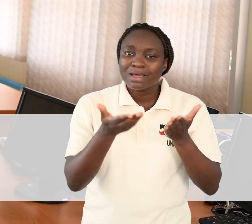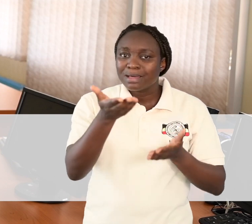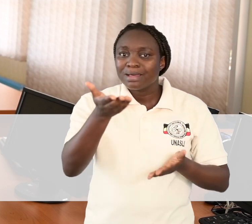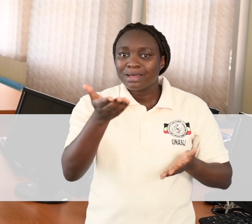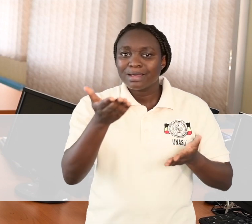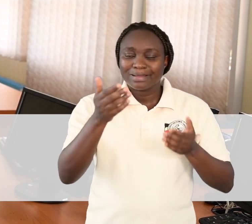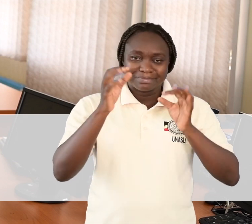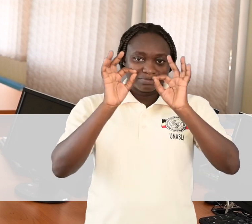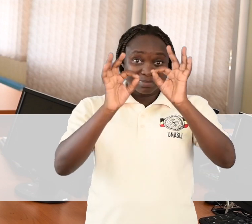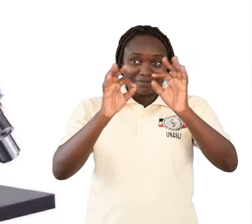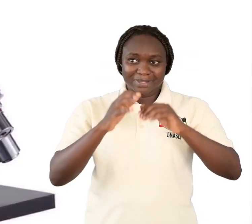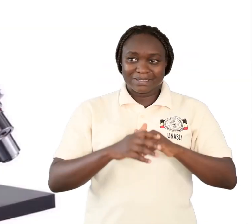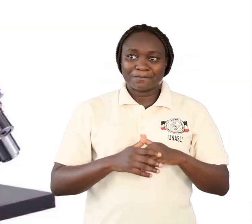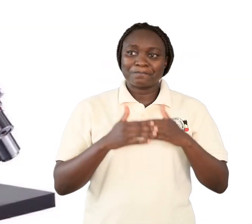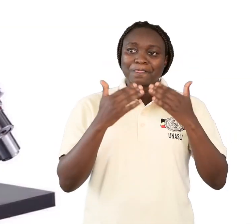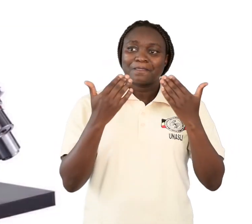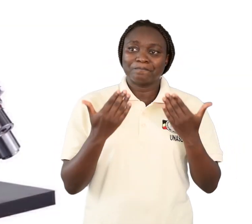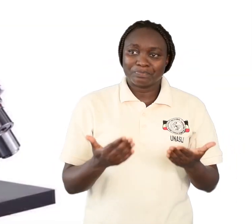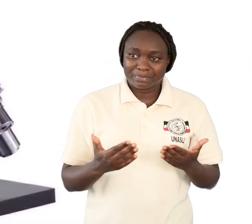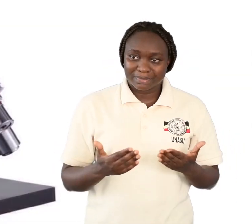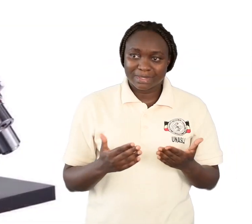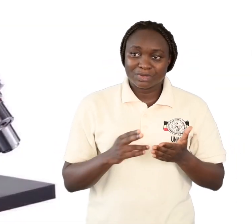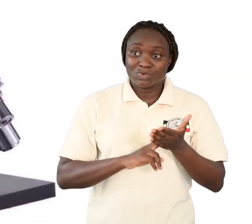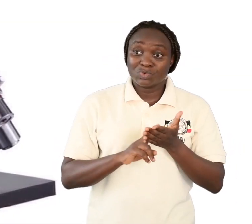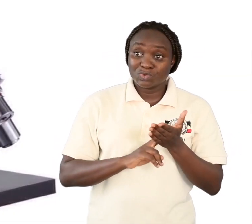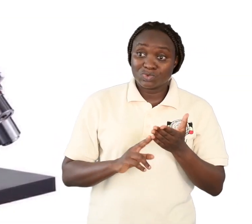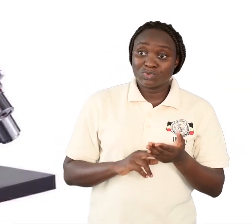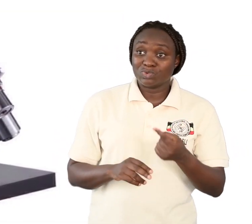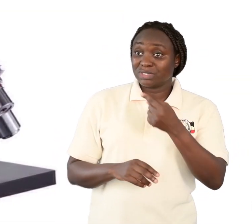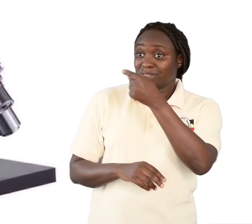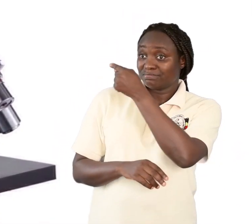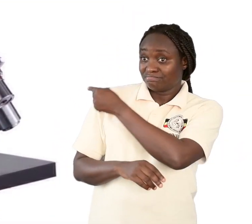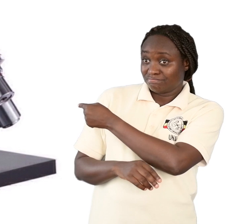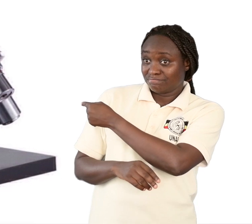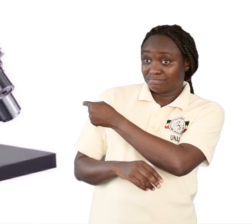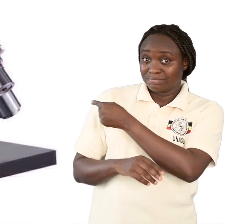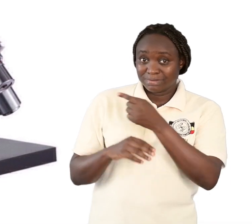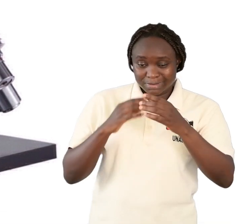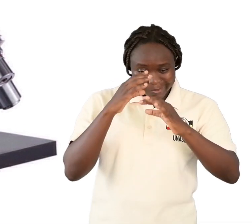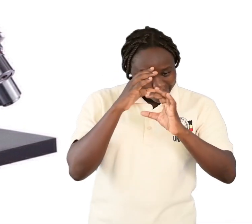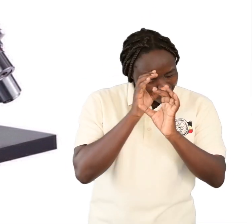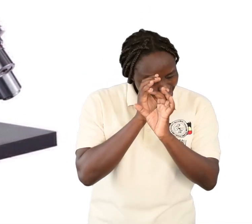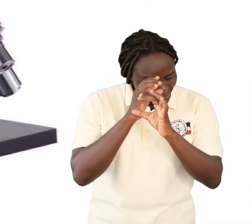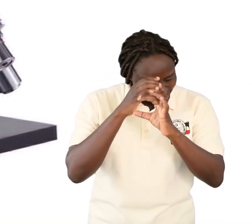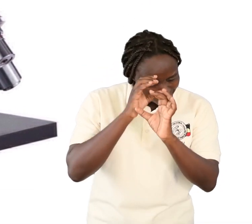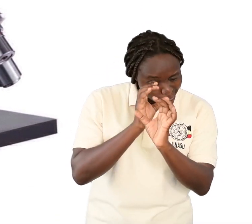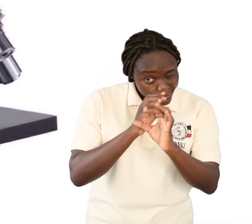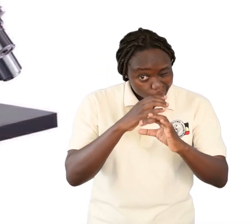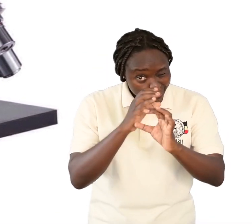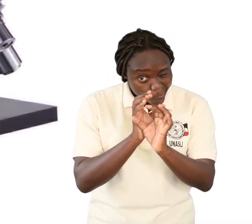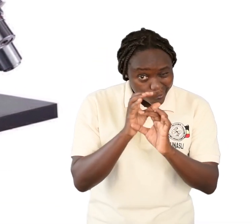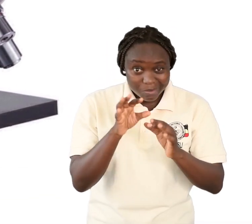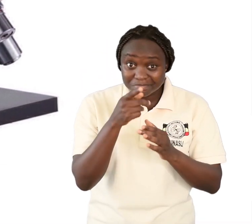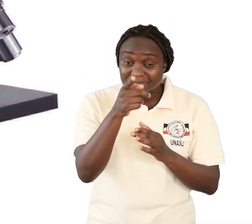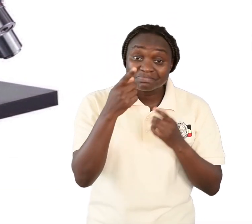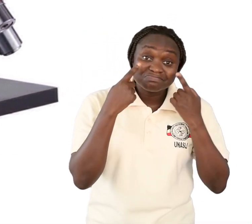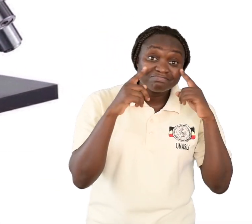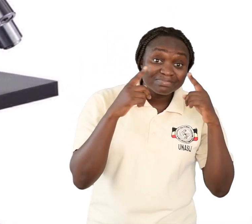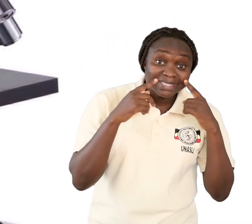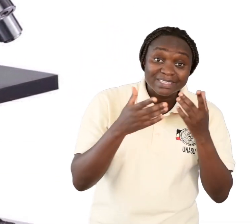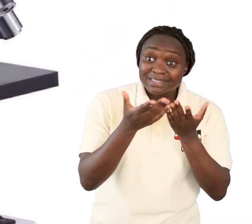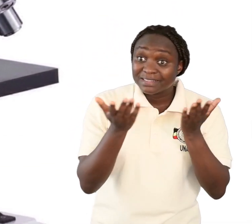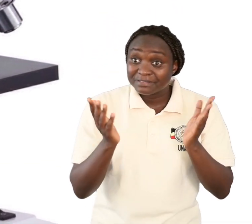good. That instrument is called a microscope. You might have seen a microscope